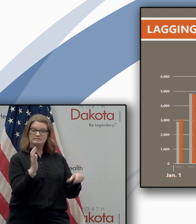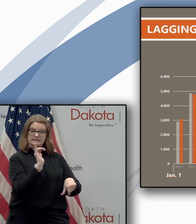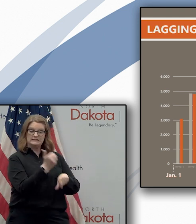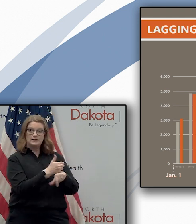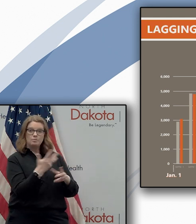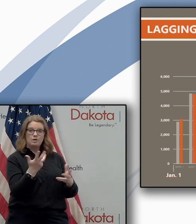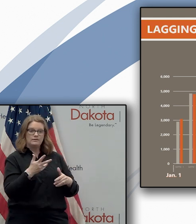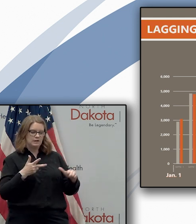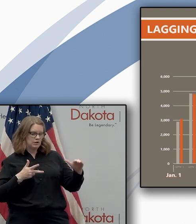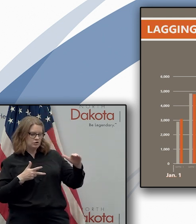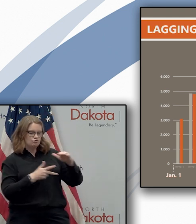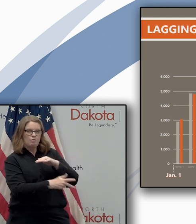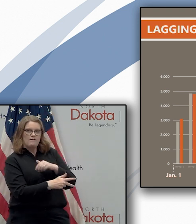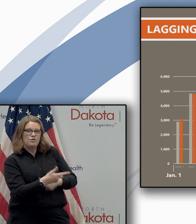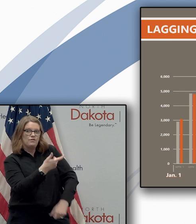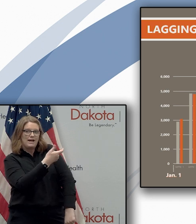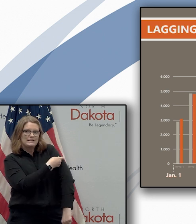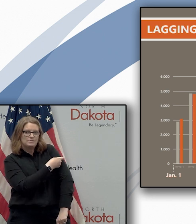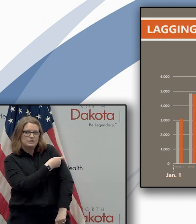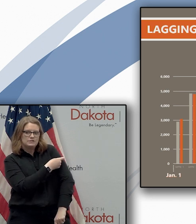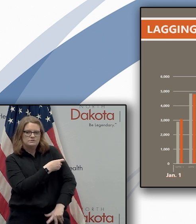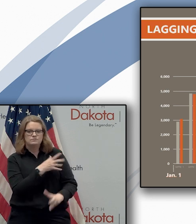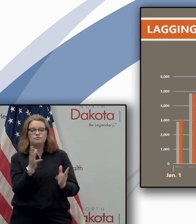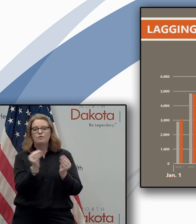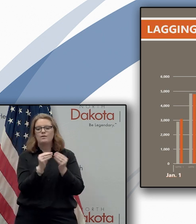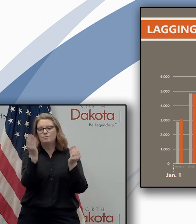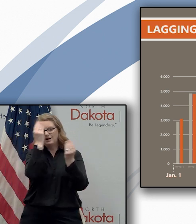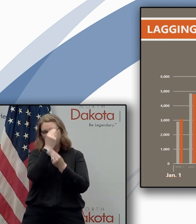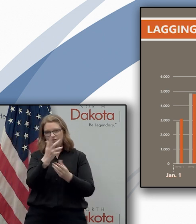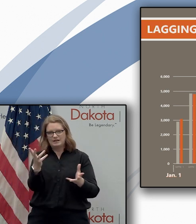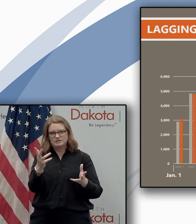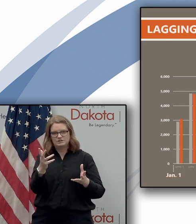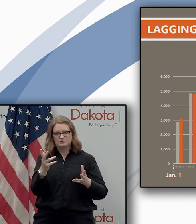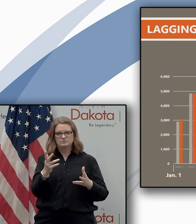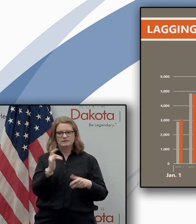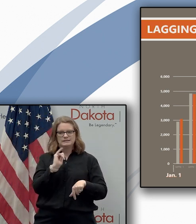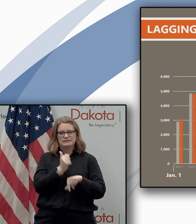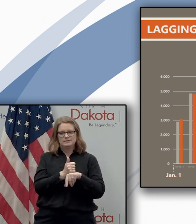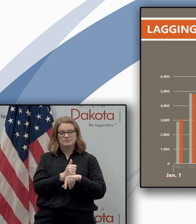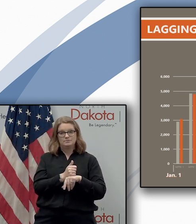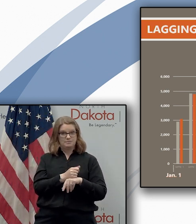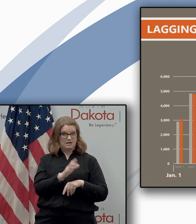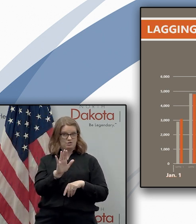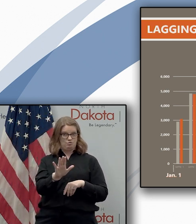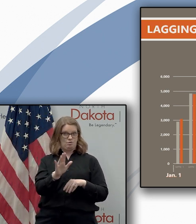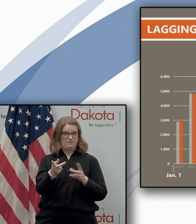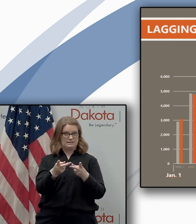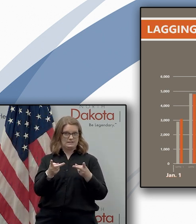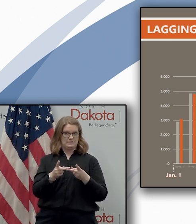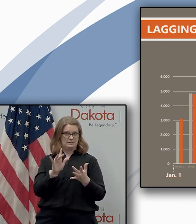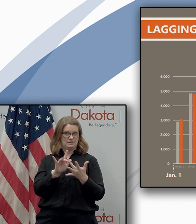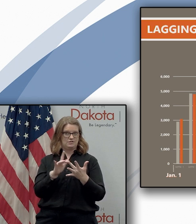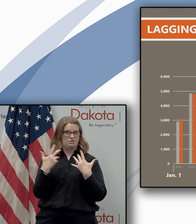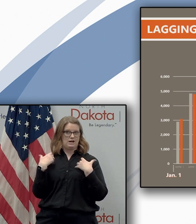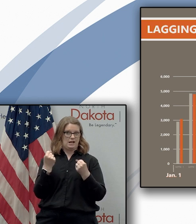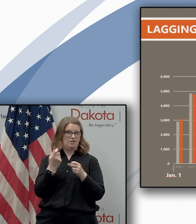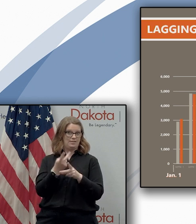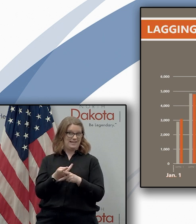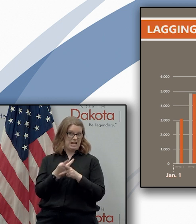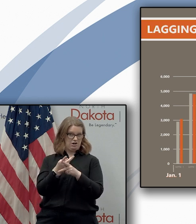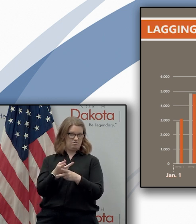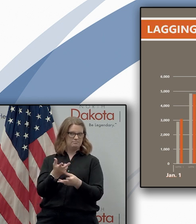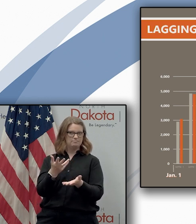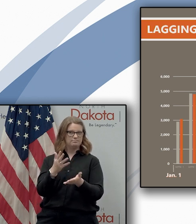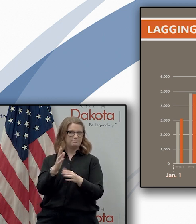vaccinations for more information on the safety measures being taken by your facility contact your health care provider